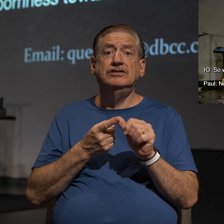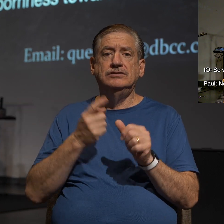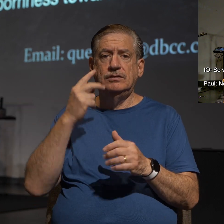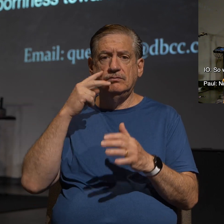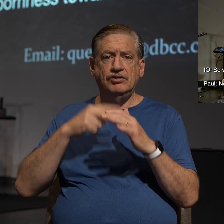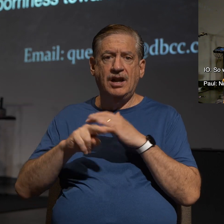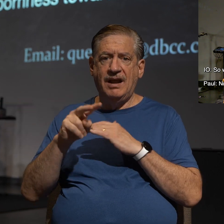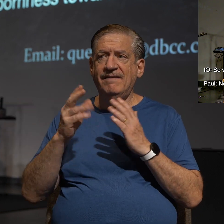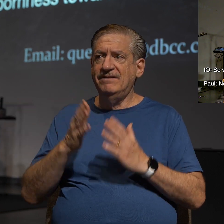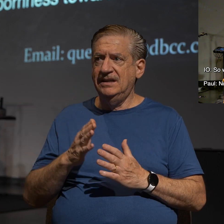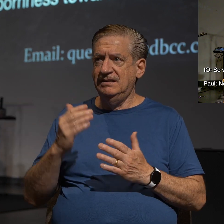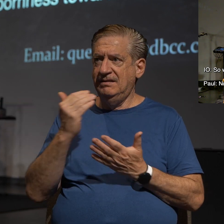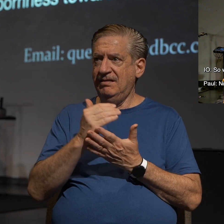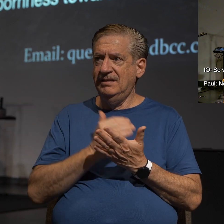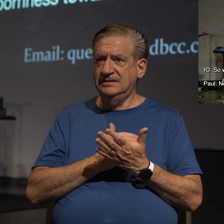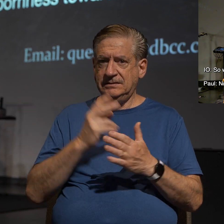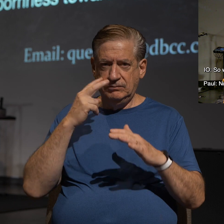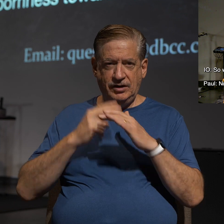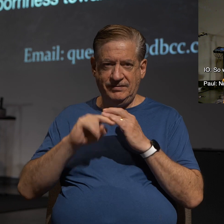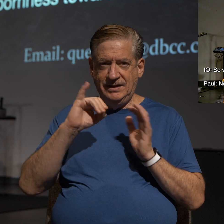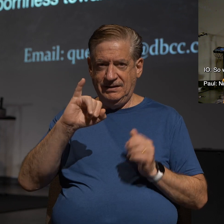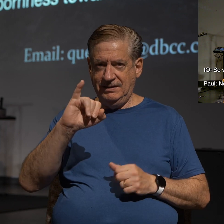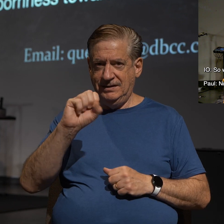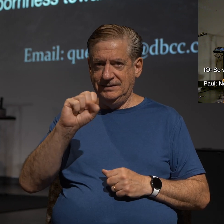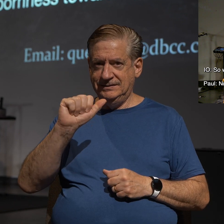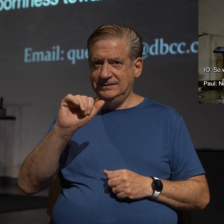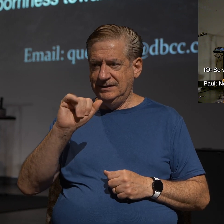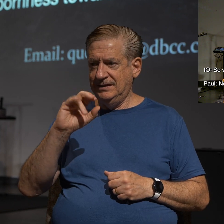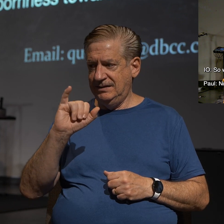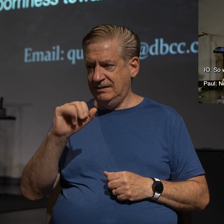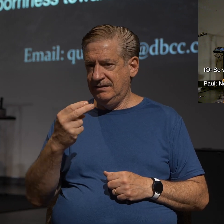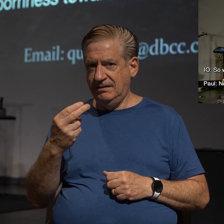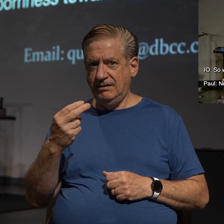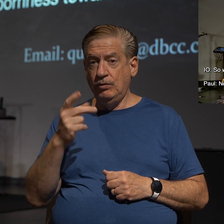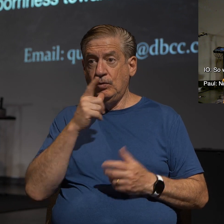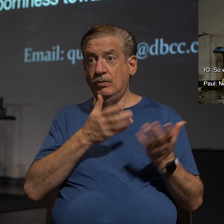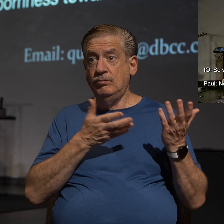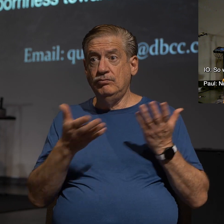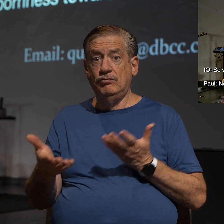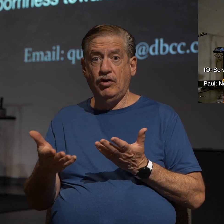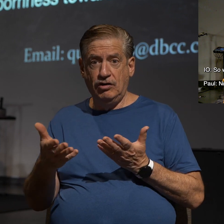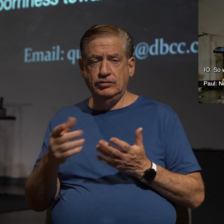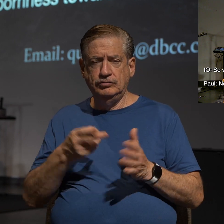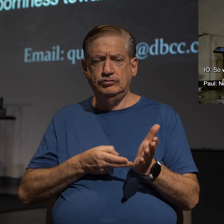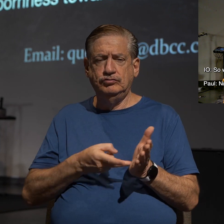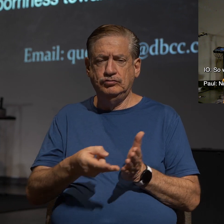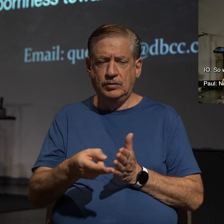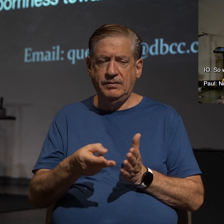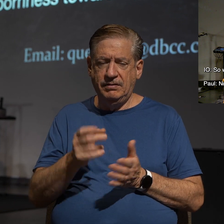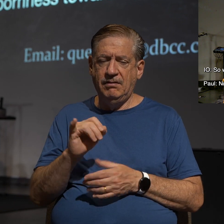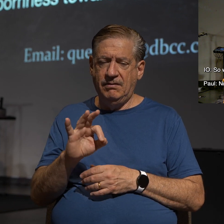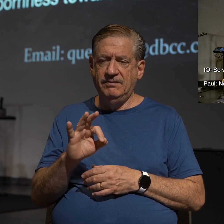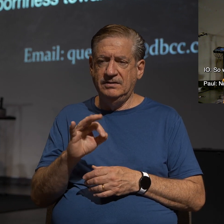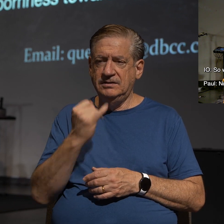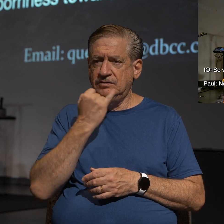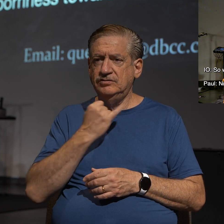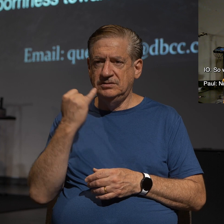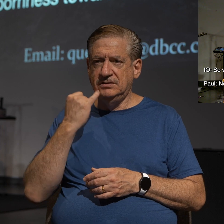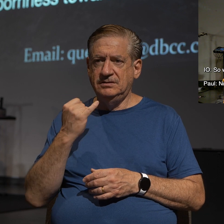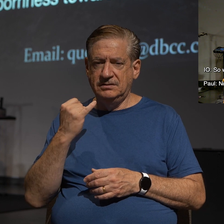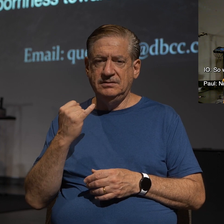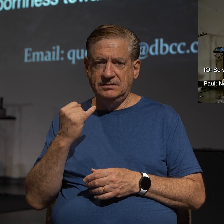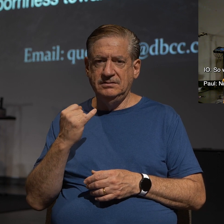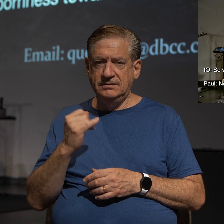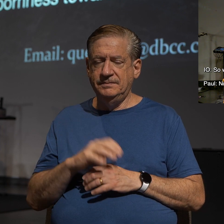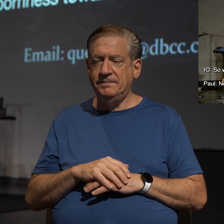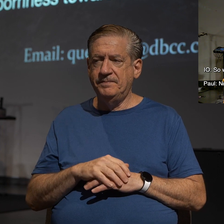list of prophets, one of the key individuals who brought the truth to Israel in the time he was alive, and the nation rejected him.